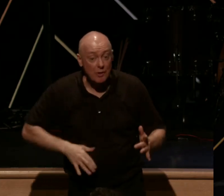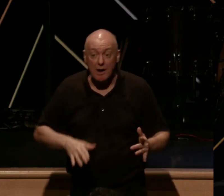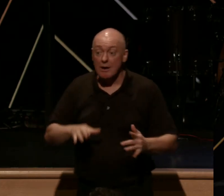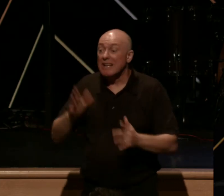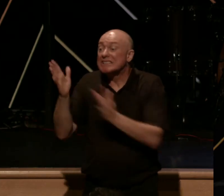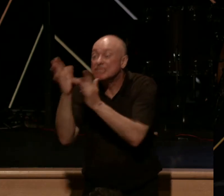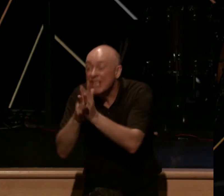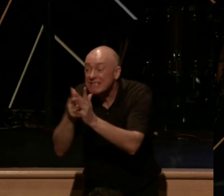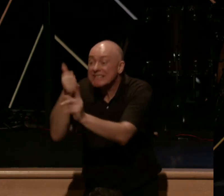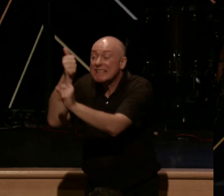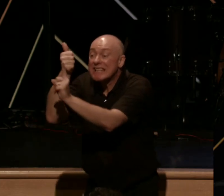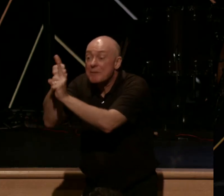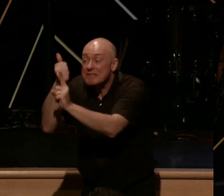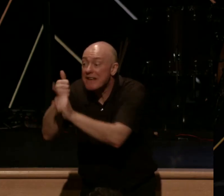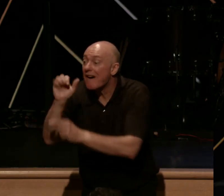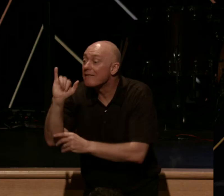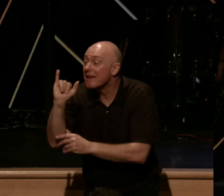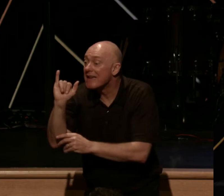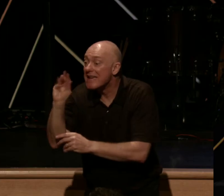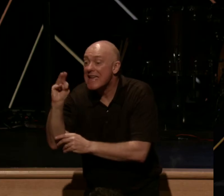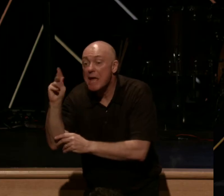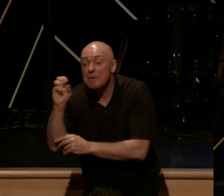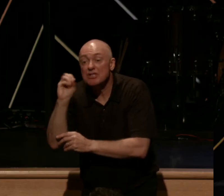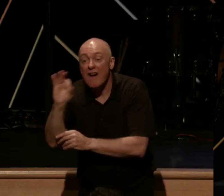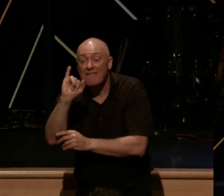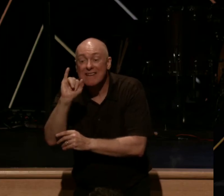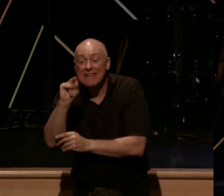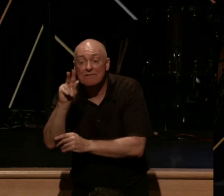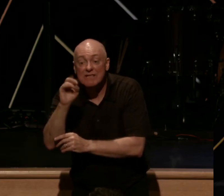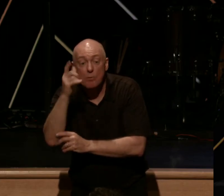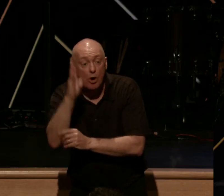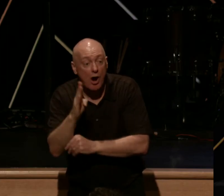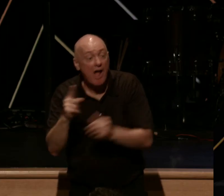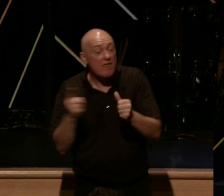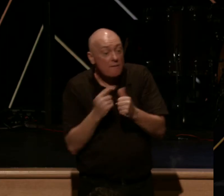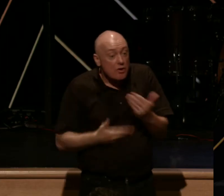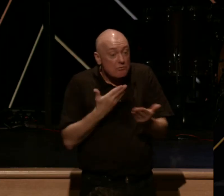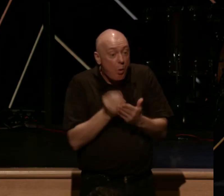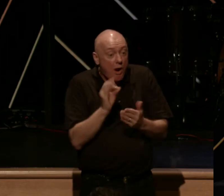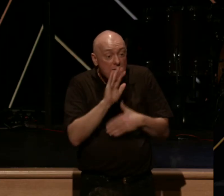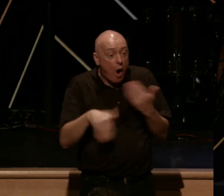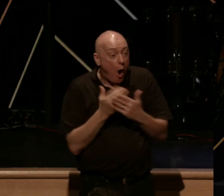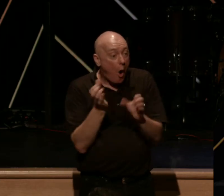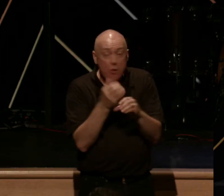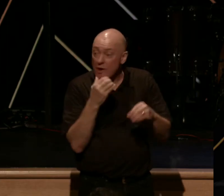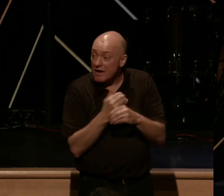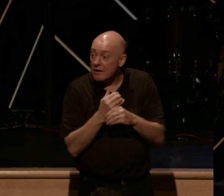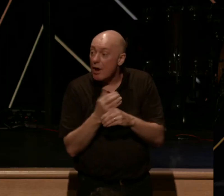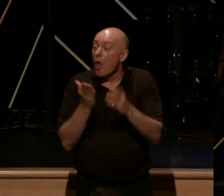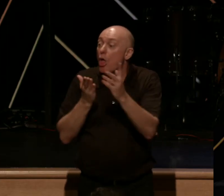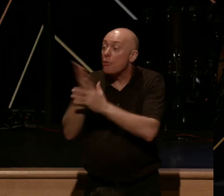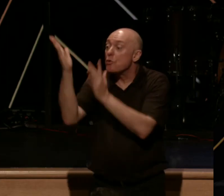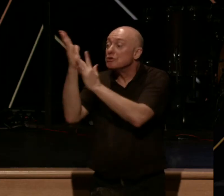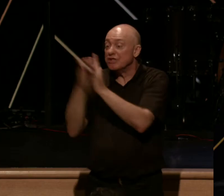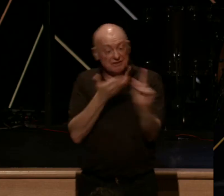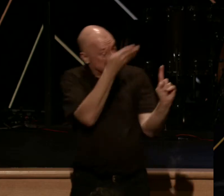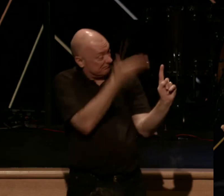he is the image of the invisible God, the firstborn of all creation. For by him all things were created in heaven